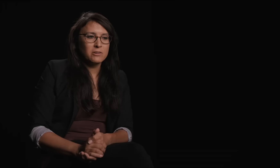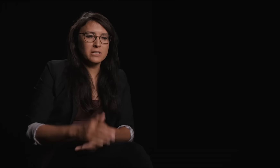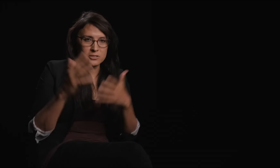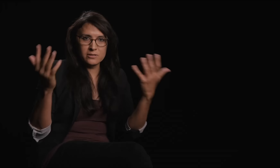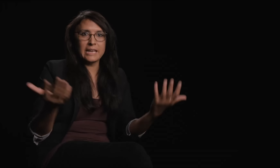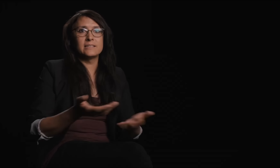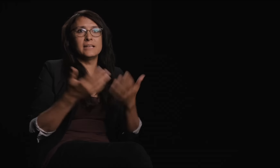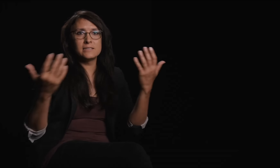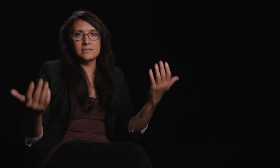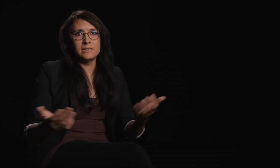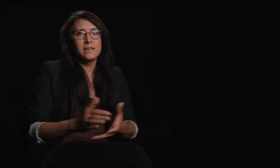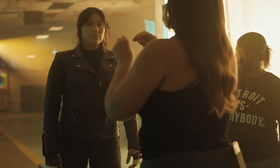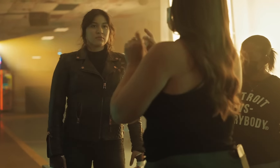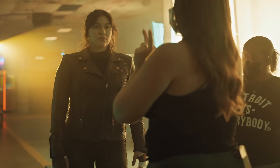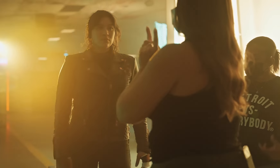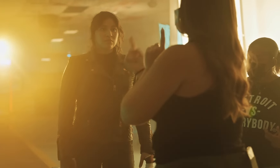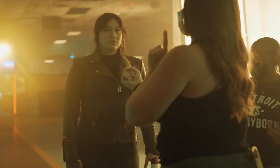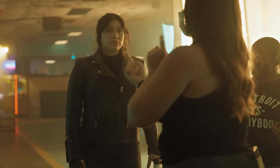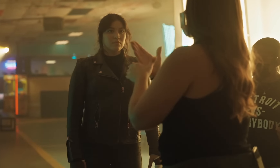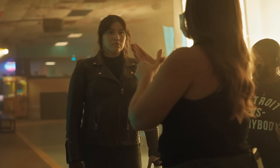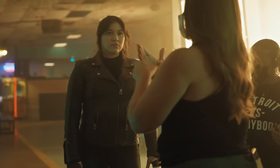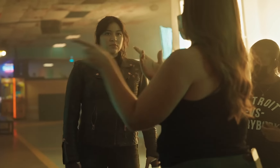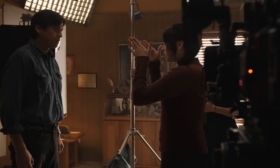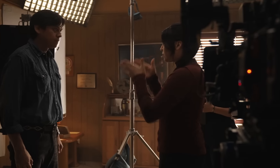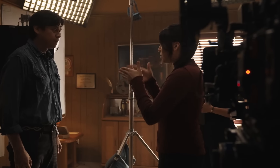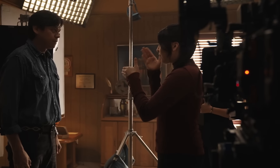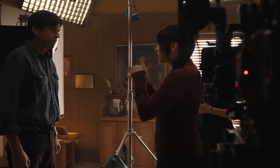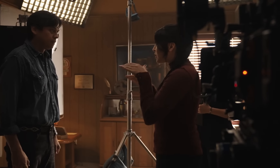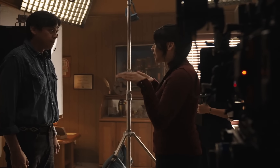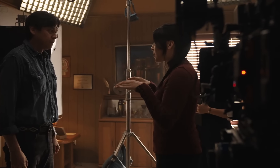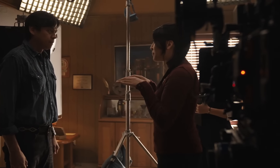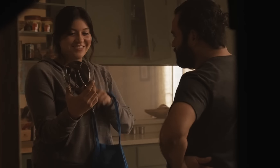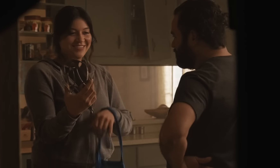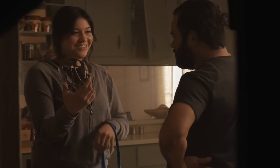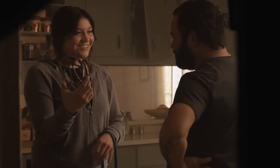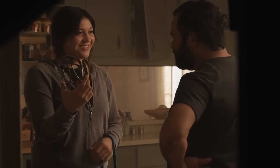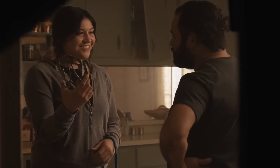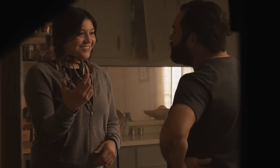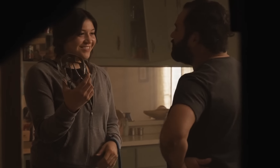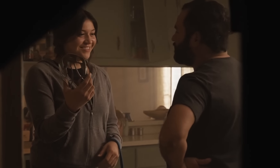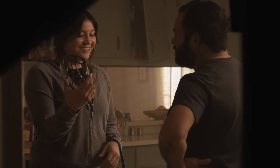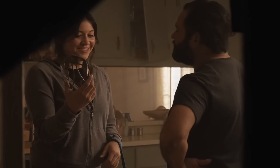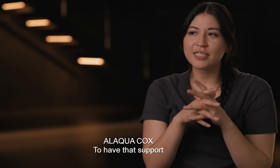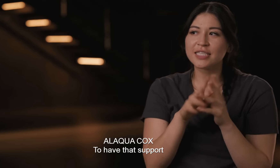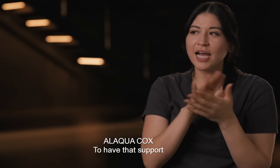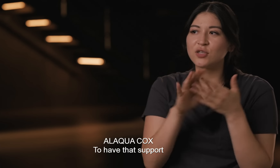We all took ASL lessons, and I think that was able to create more of a dialogue and a little bit more of a connection. And... ...